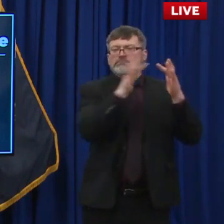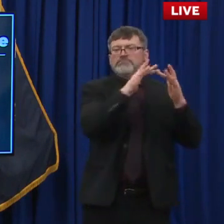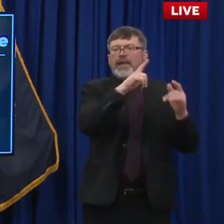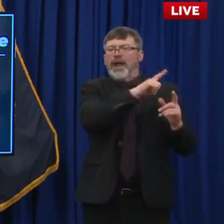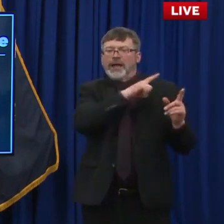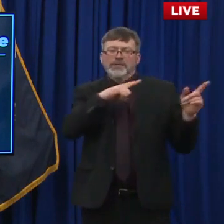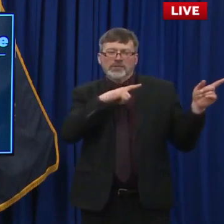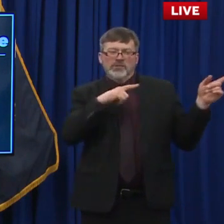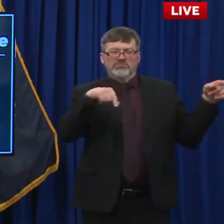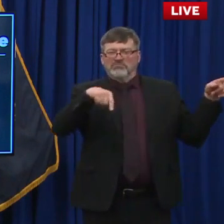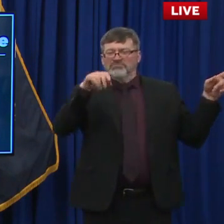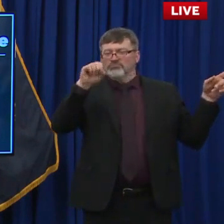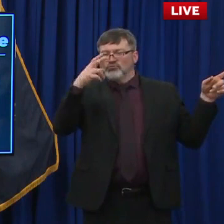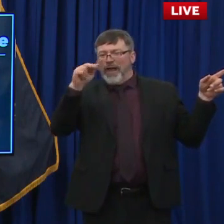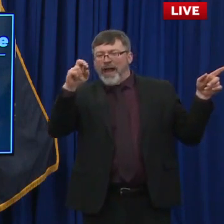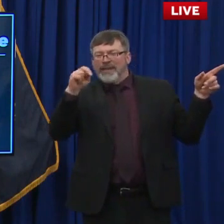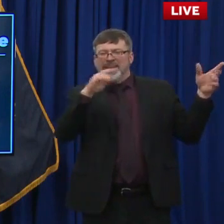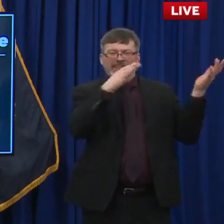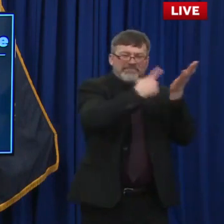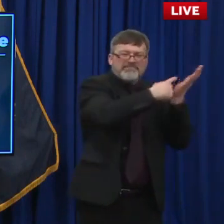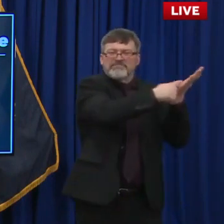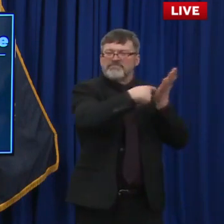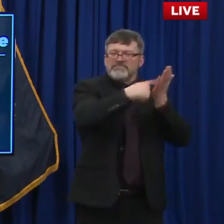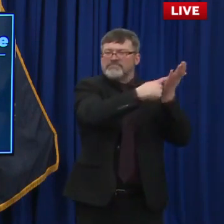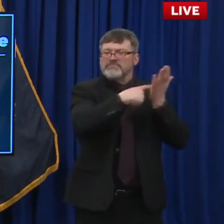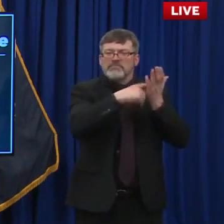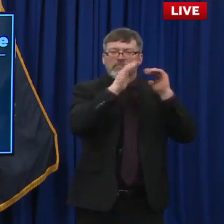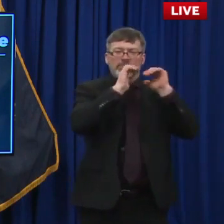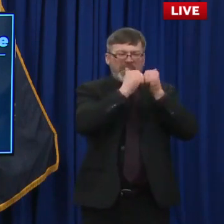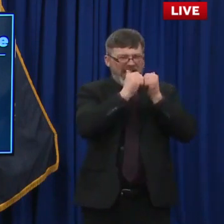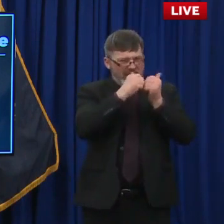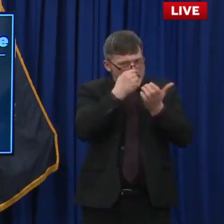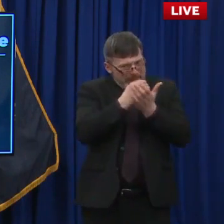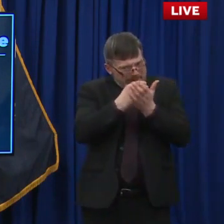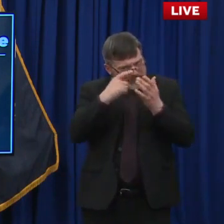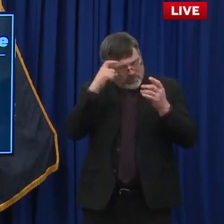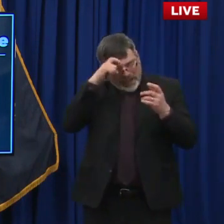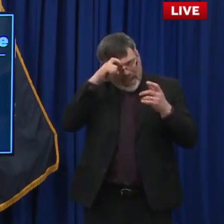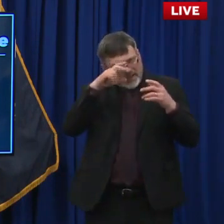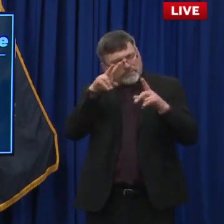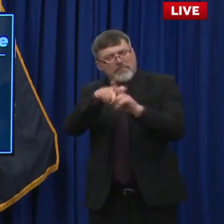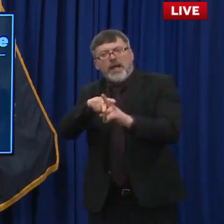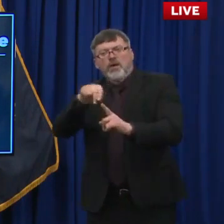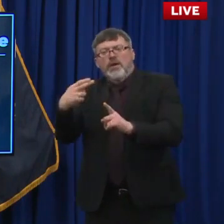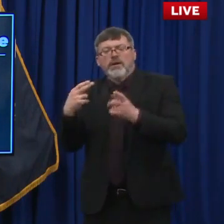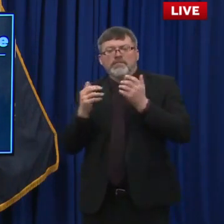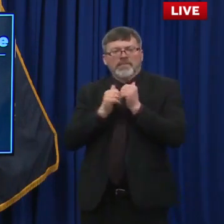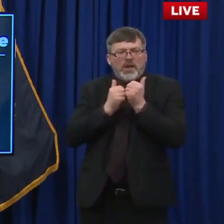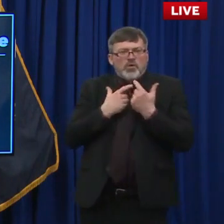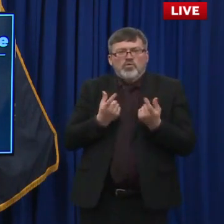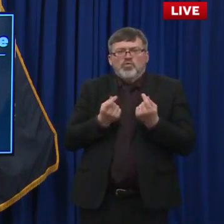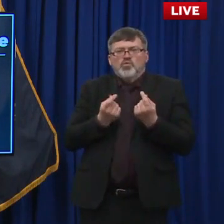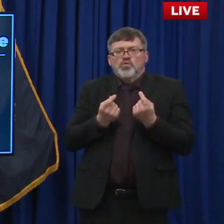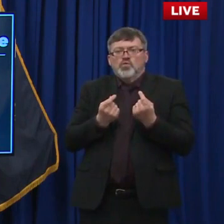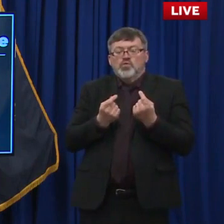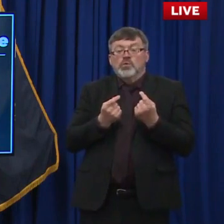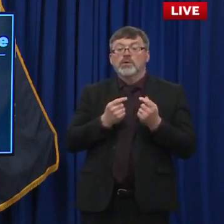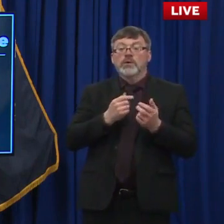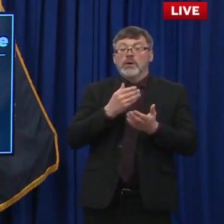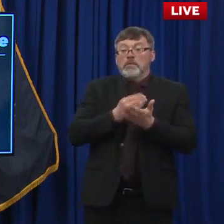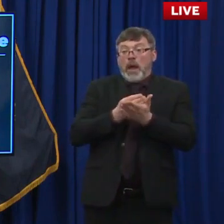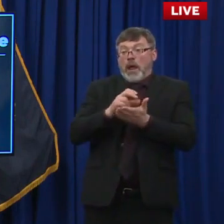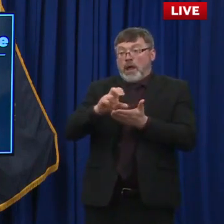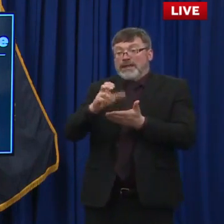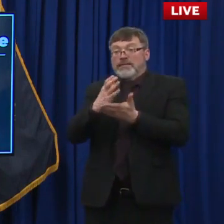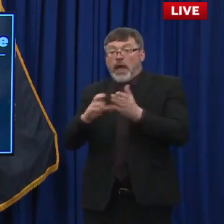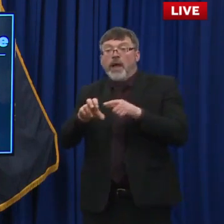to really unpack this, understand what, how this money could be spent, um, whether certain dollars go into a bill, whether it goes to fiscal committee, what it might look